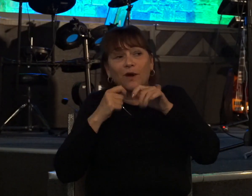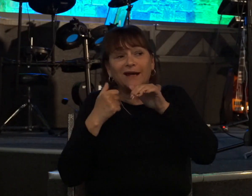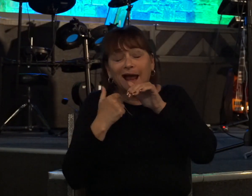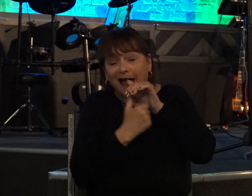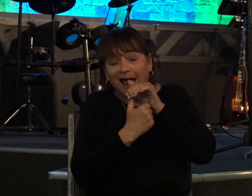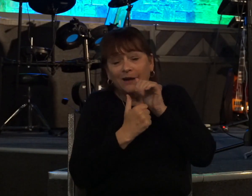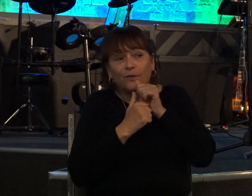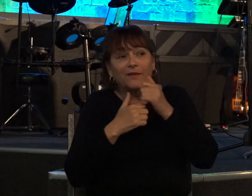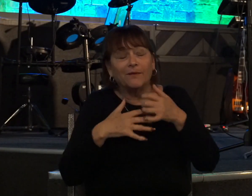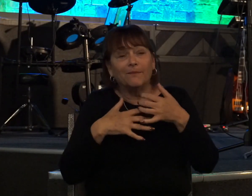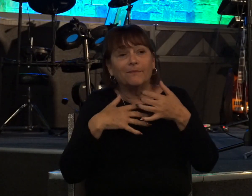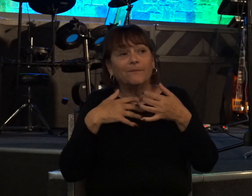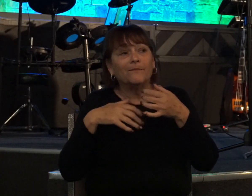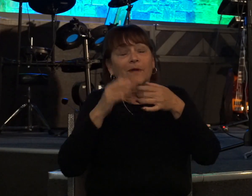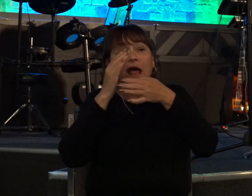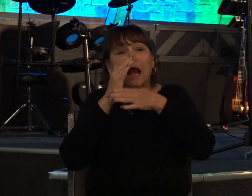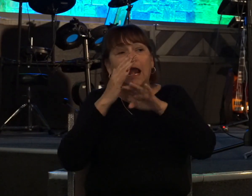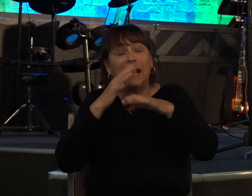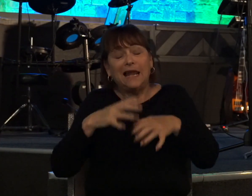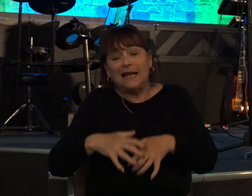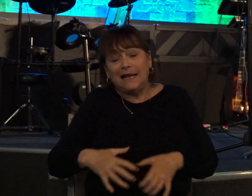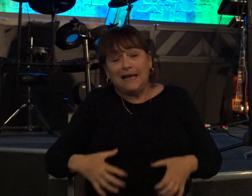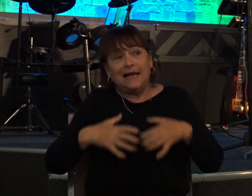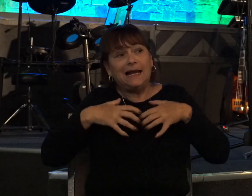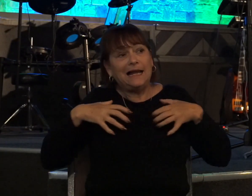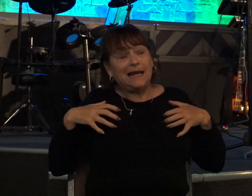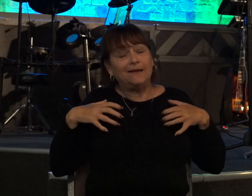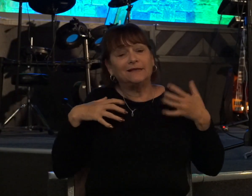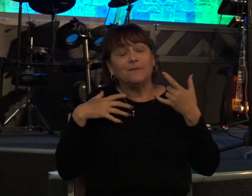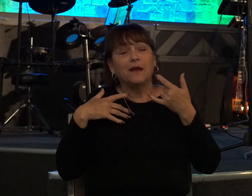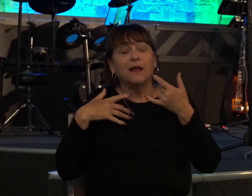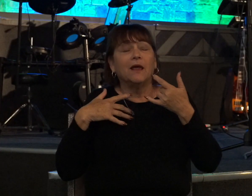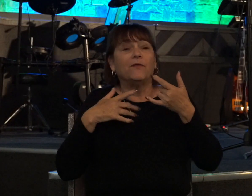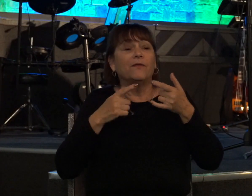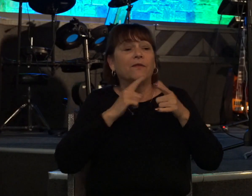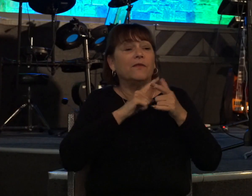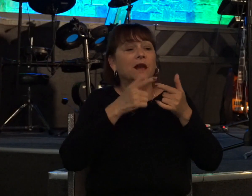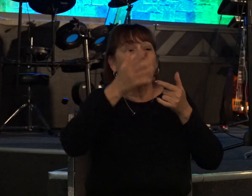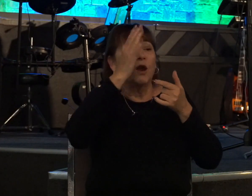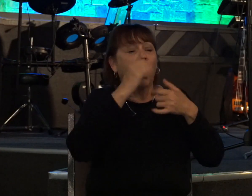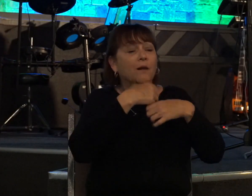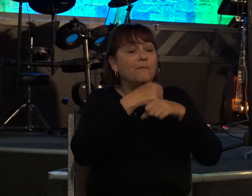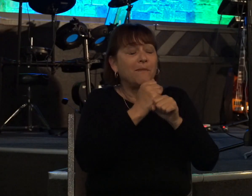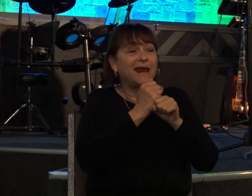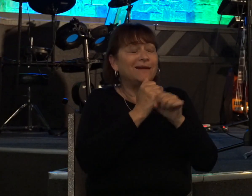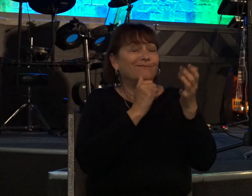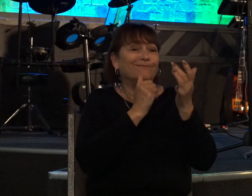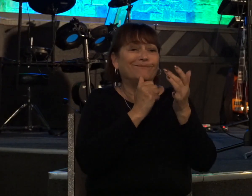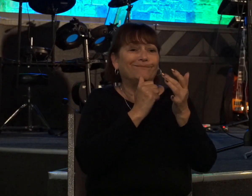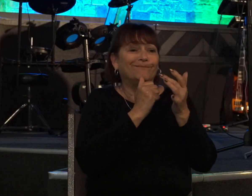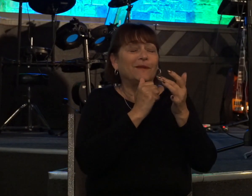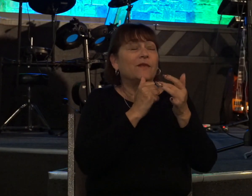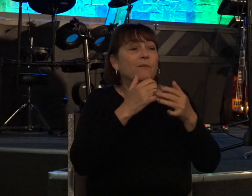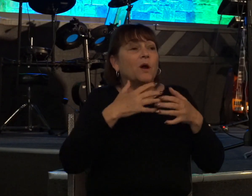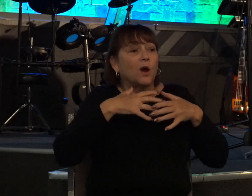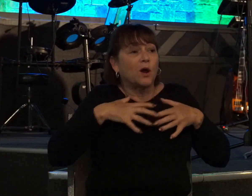god made them coverings of skin okay something innocent had to die to cover them up